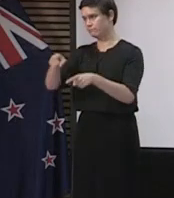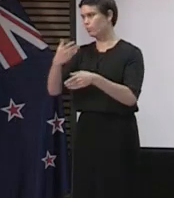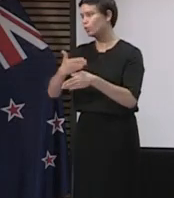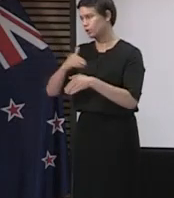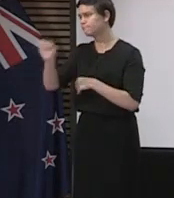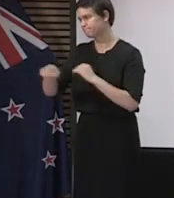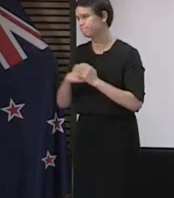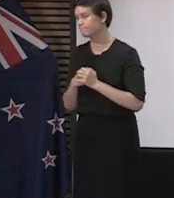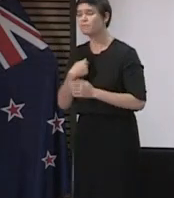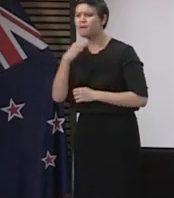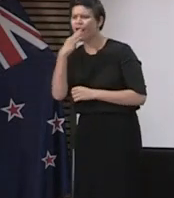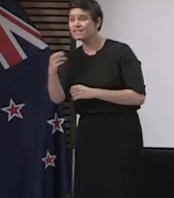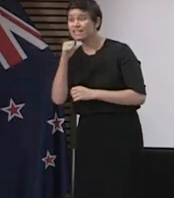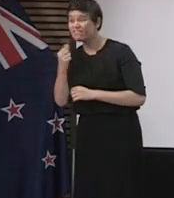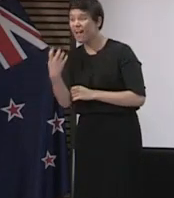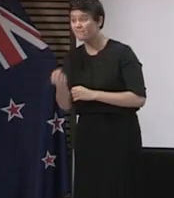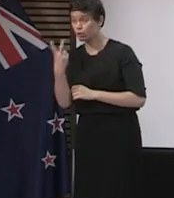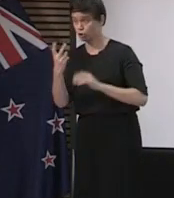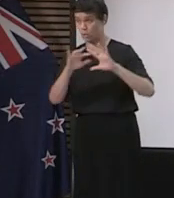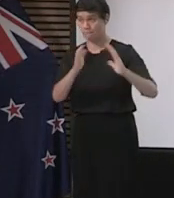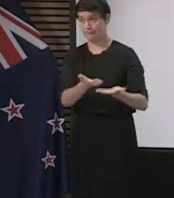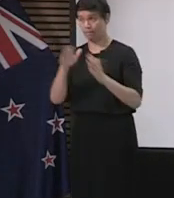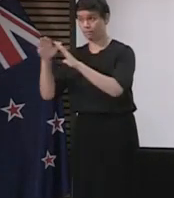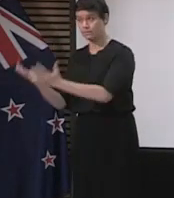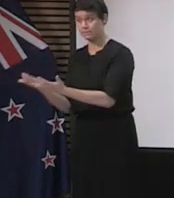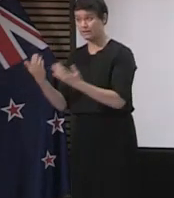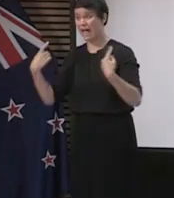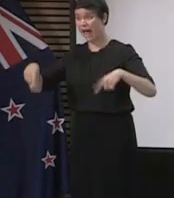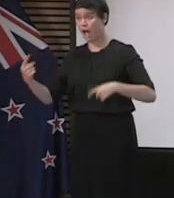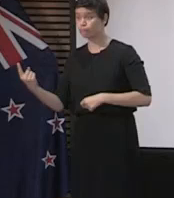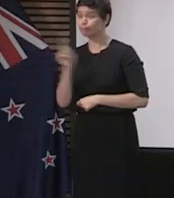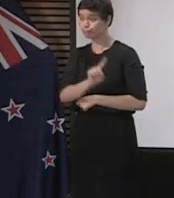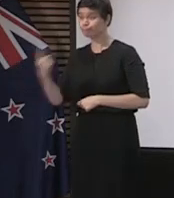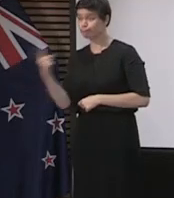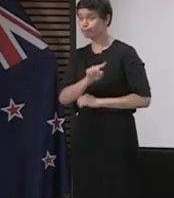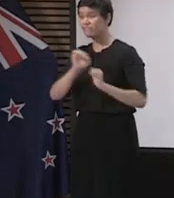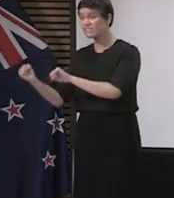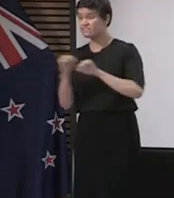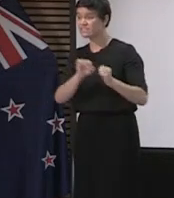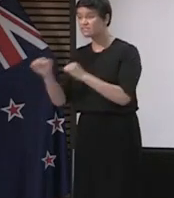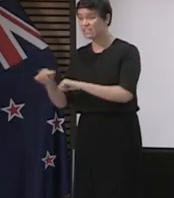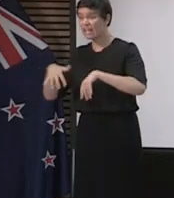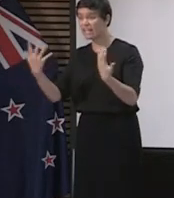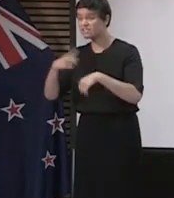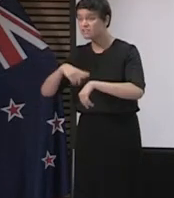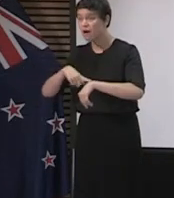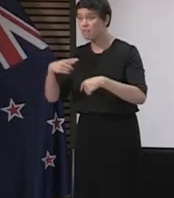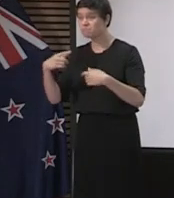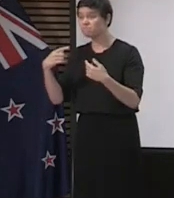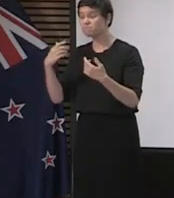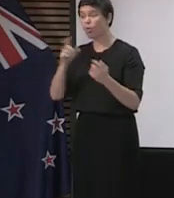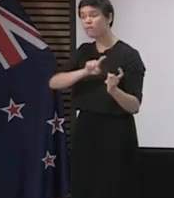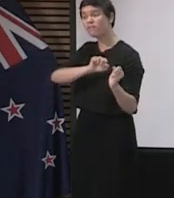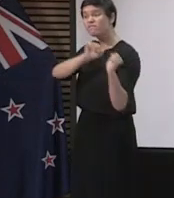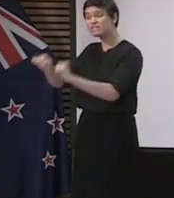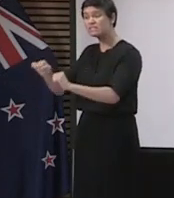travel freely between their two bubbles as often as they like and can they stay overnight? Again, when it comes to that advice around bubbles, we're asking that people keep it small